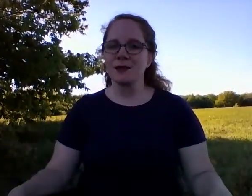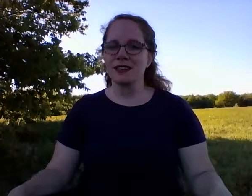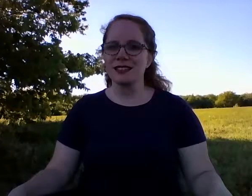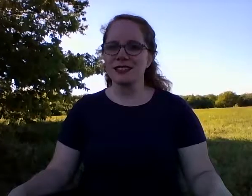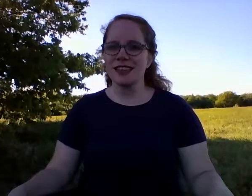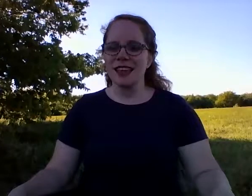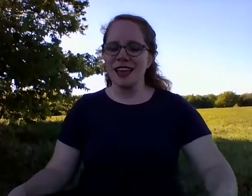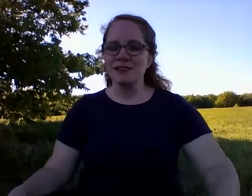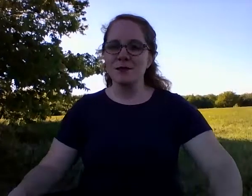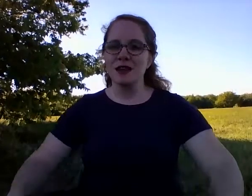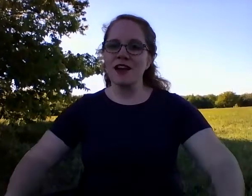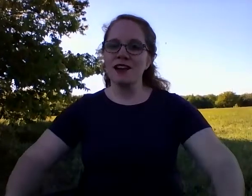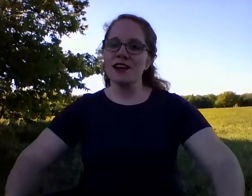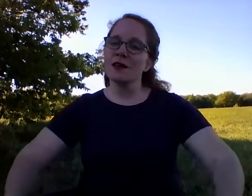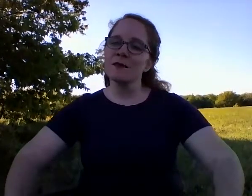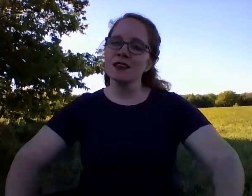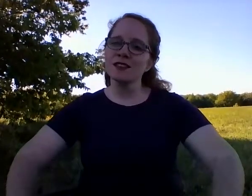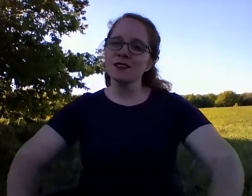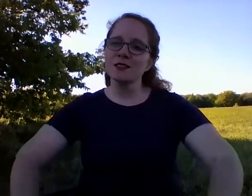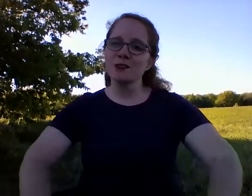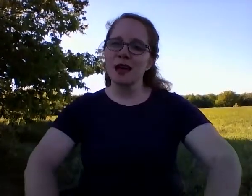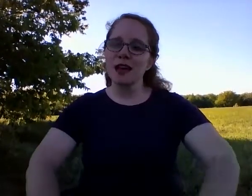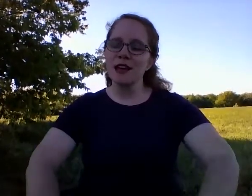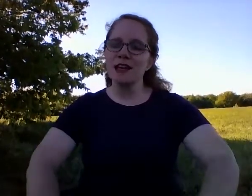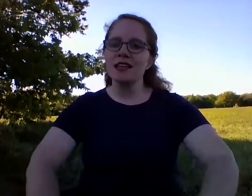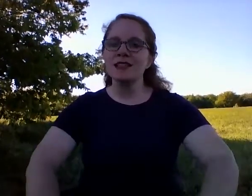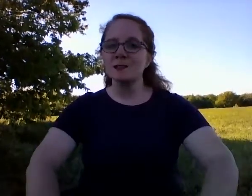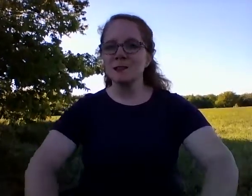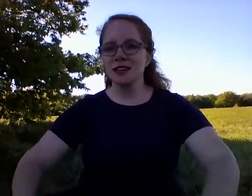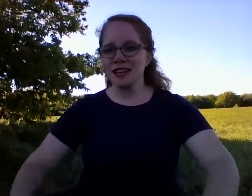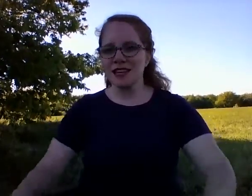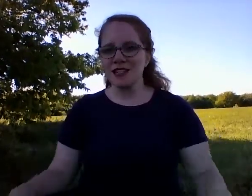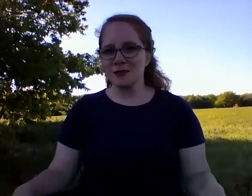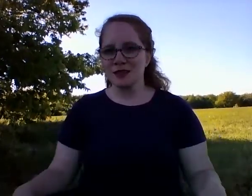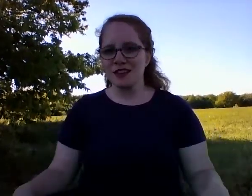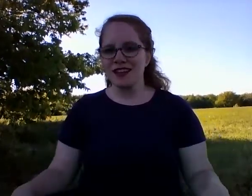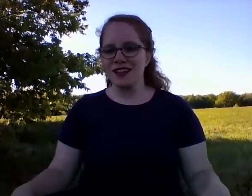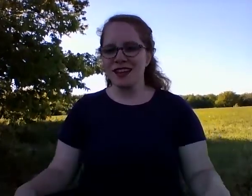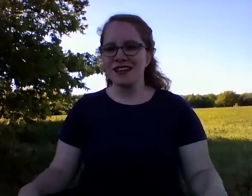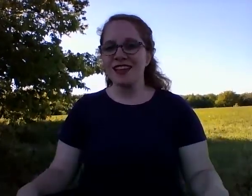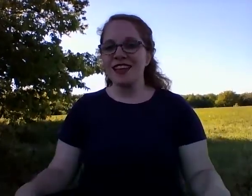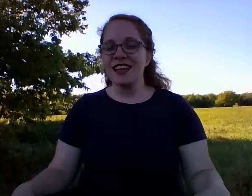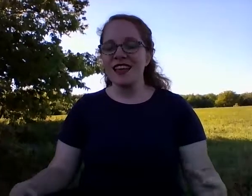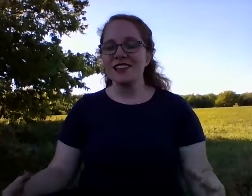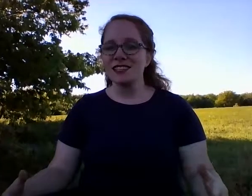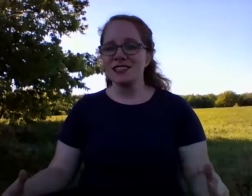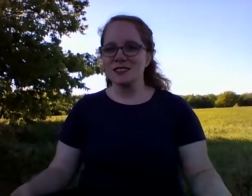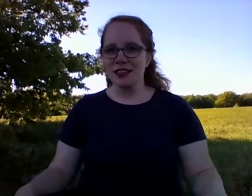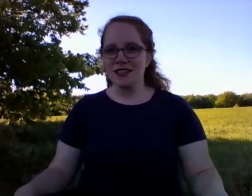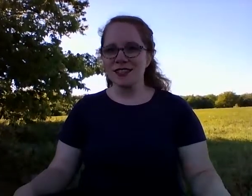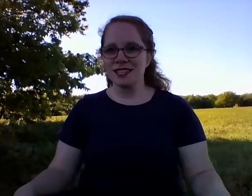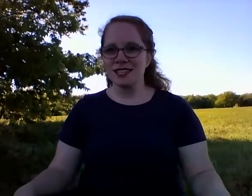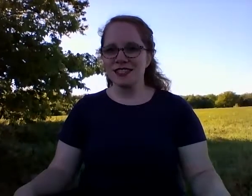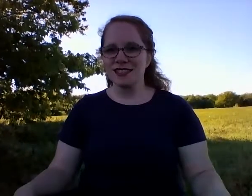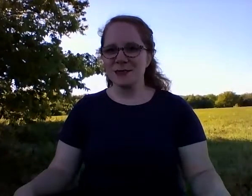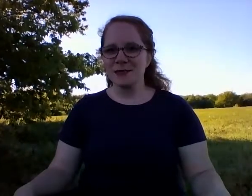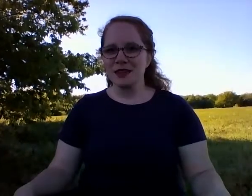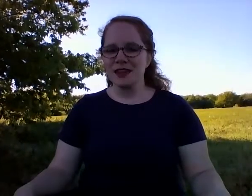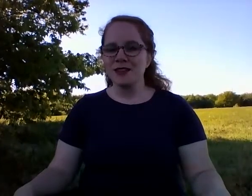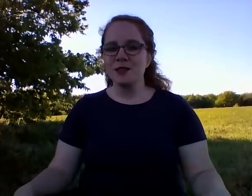once, as we are coming to a deeper connection with God and Jesus Christ's teachings. So as